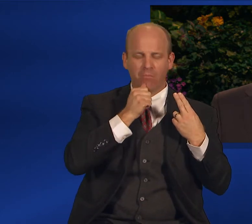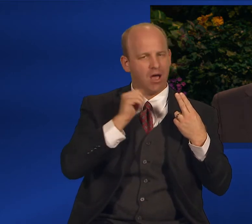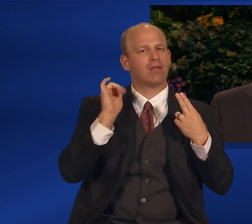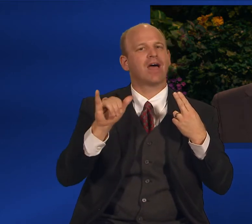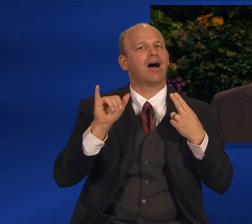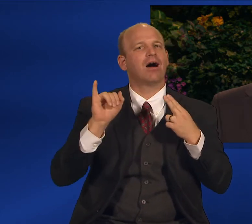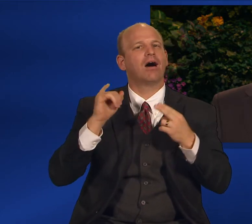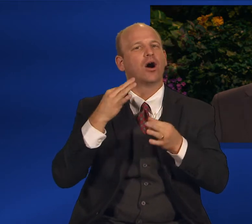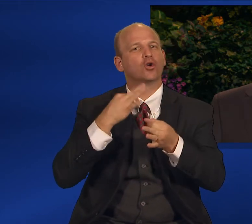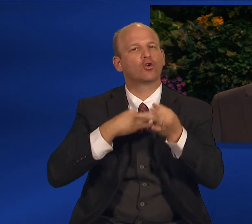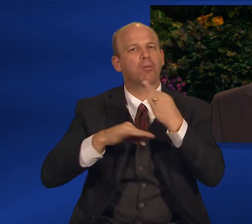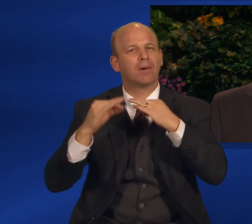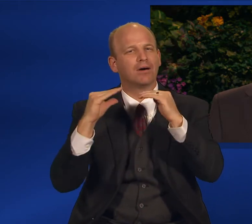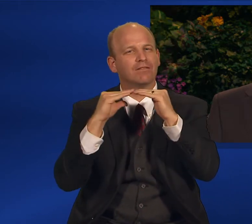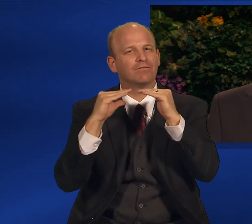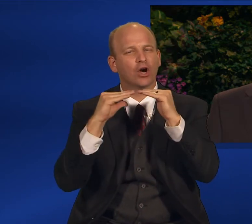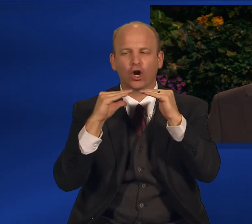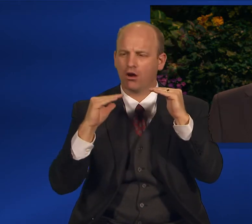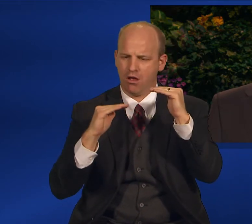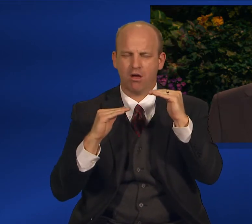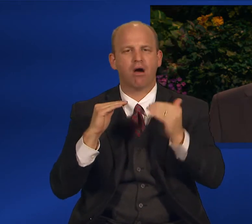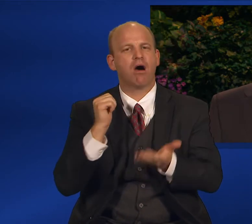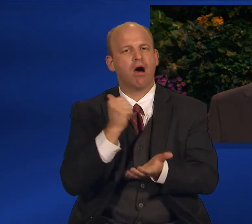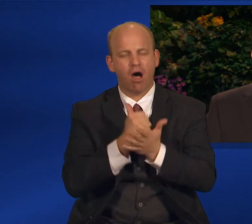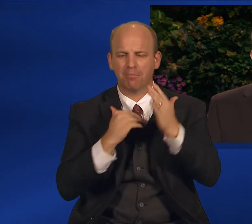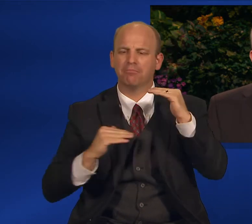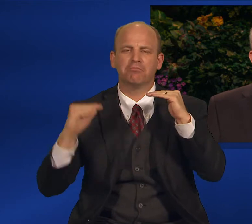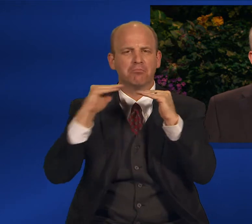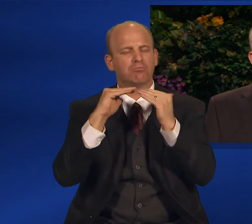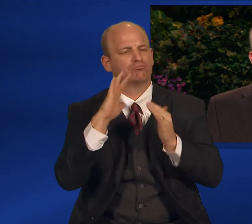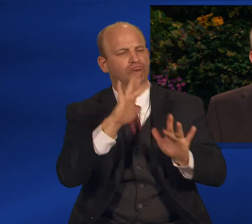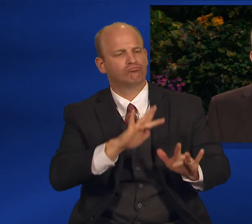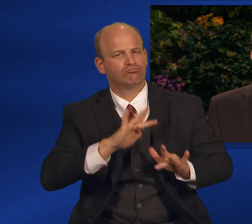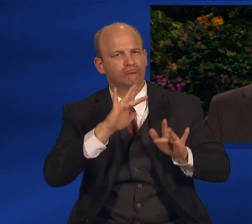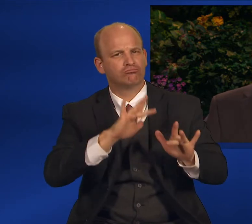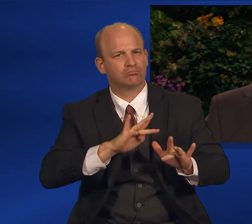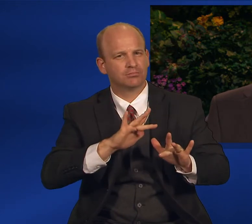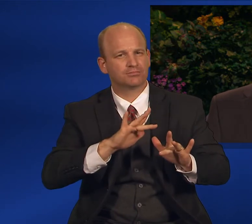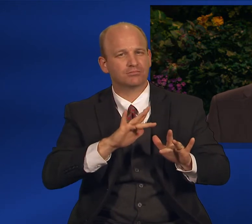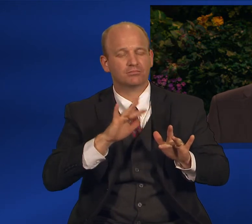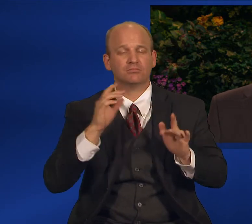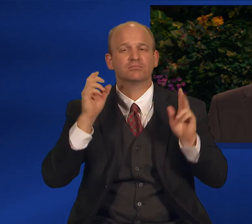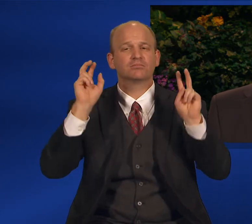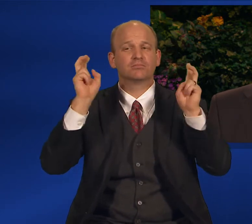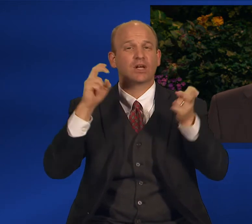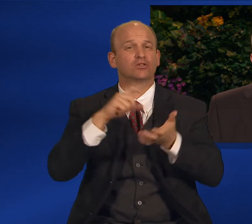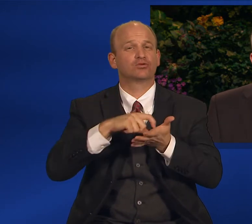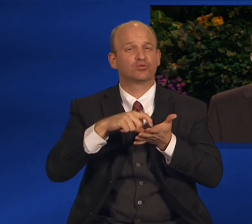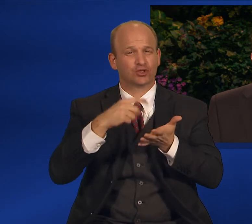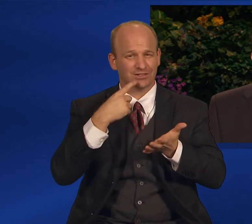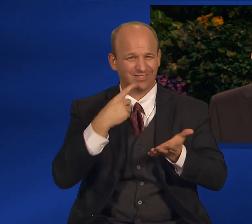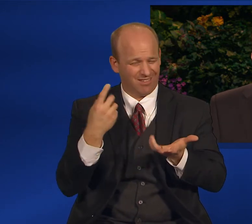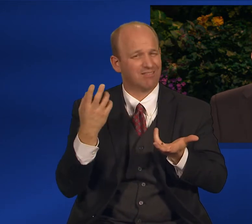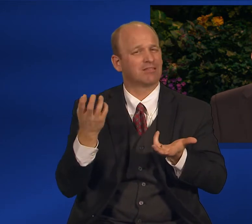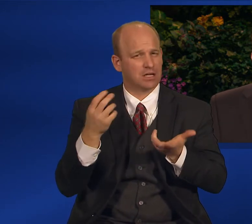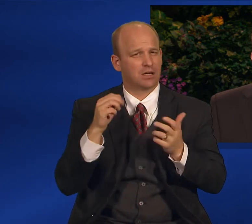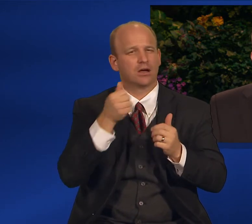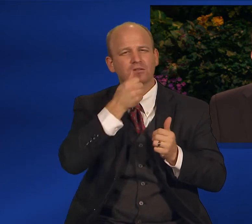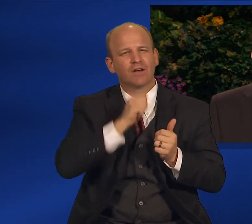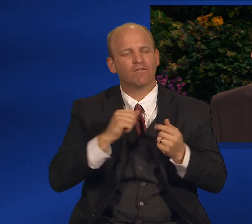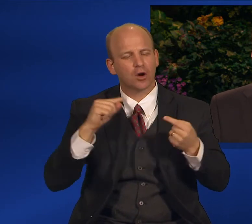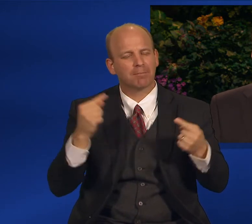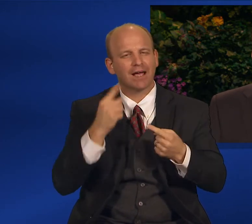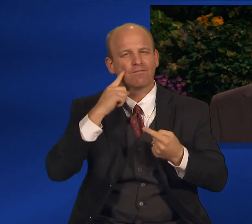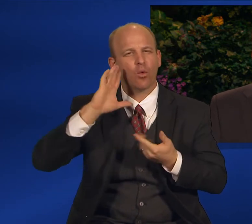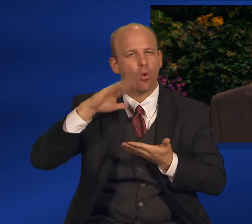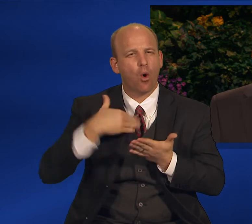behold, He suffered the pains of all men, yea, the pains of every living creature, both men, women, and children, who